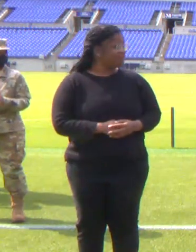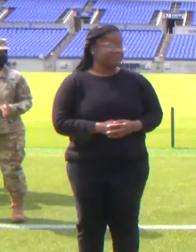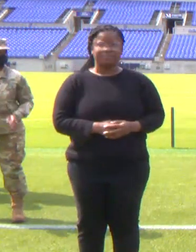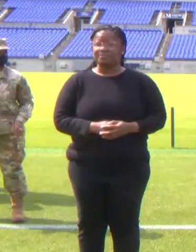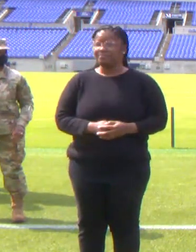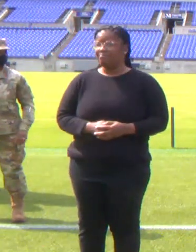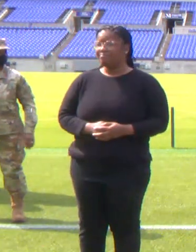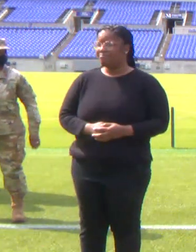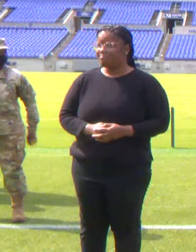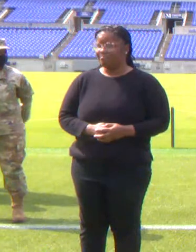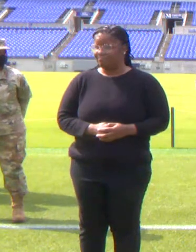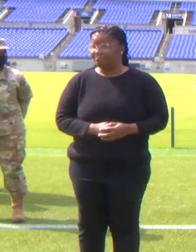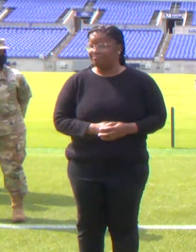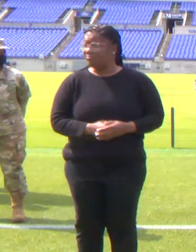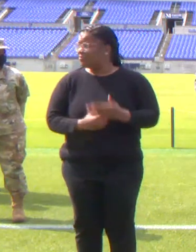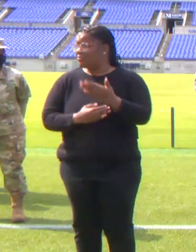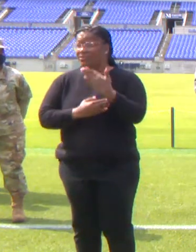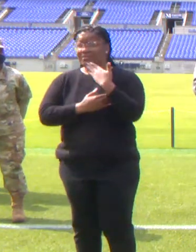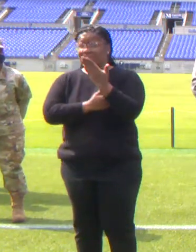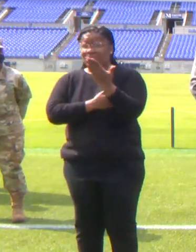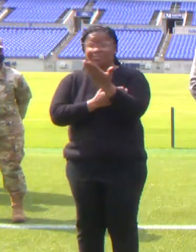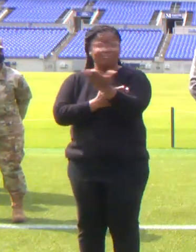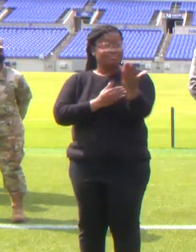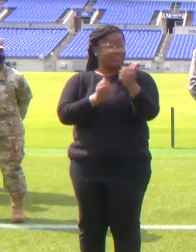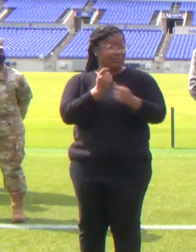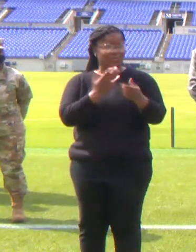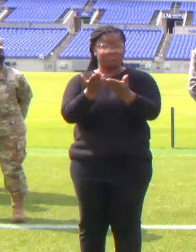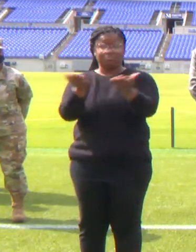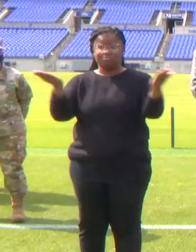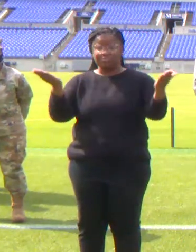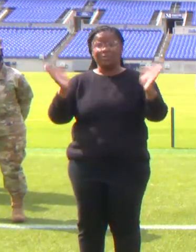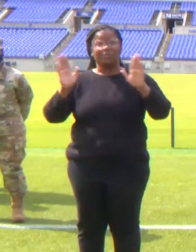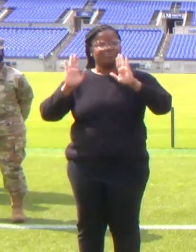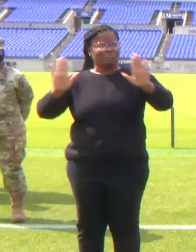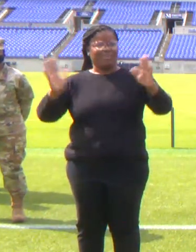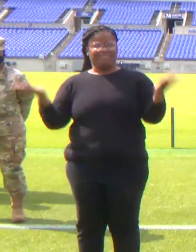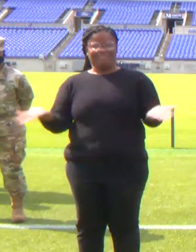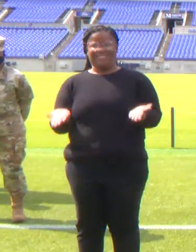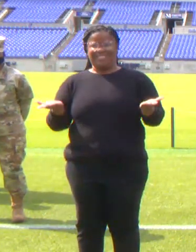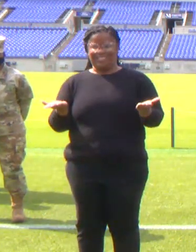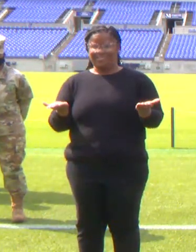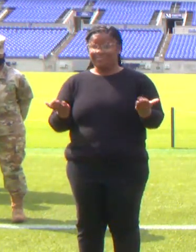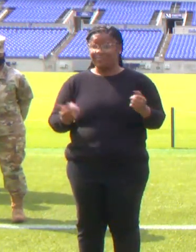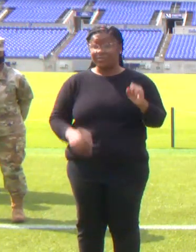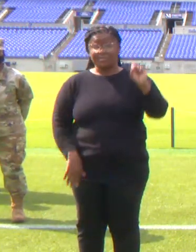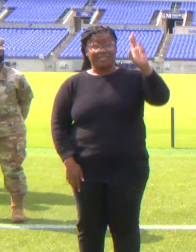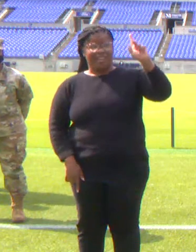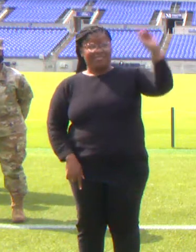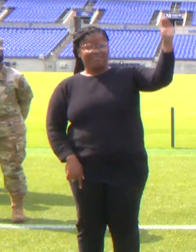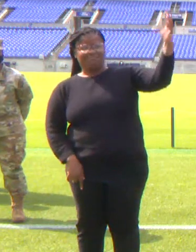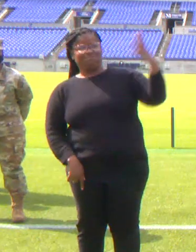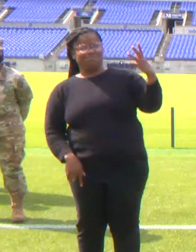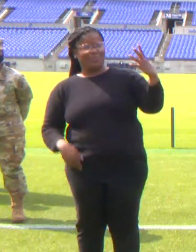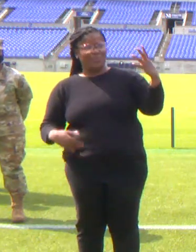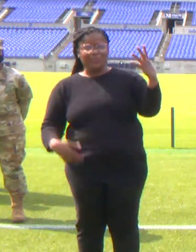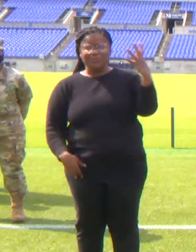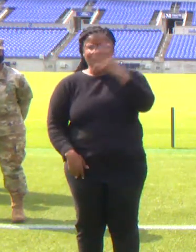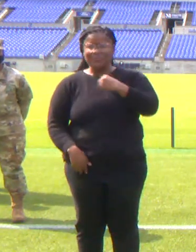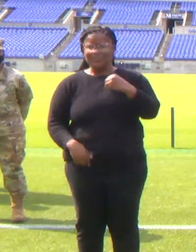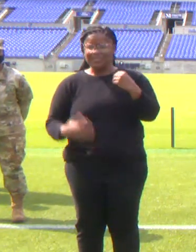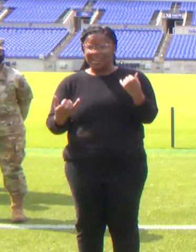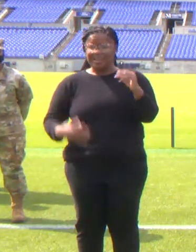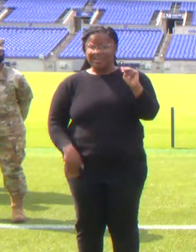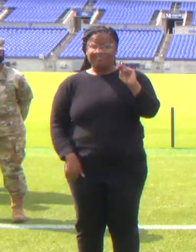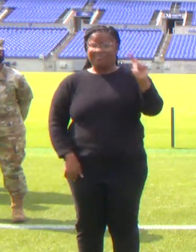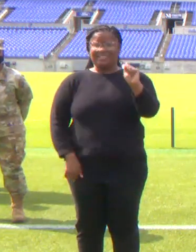Well, good morning, everybody. It's really great to be here with all of you. The sun is shining here on M&T Stadium. What a great